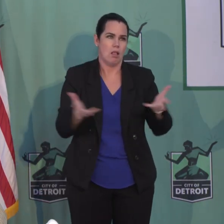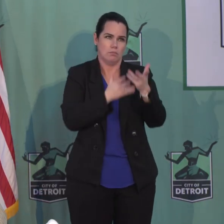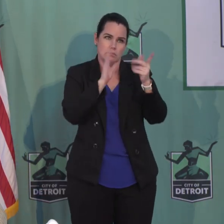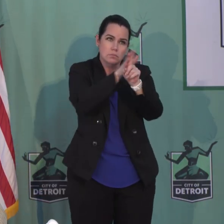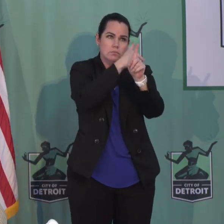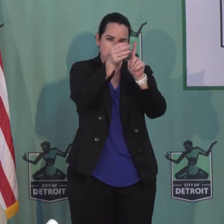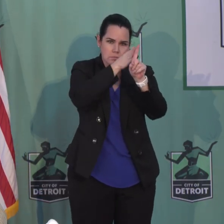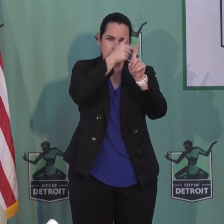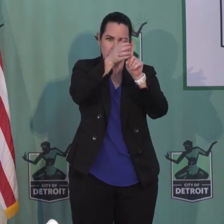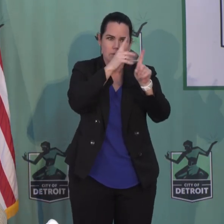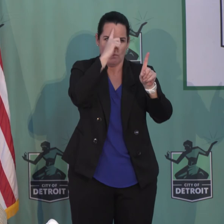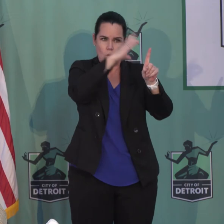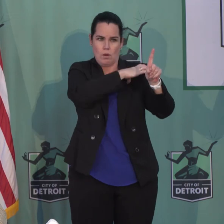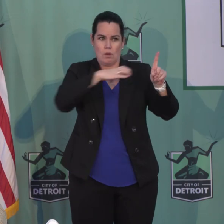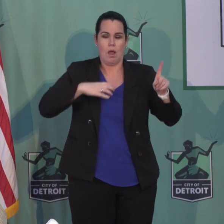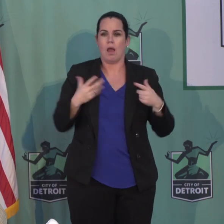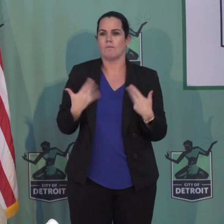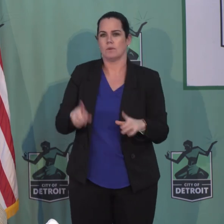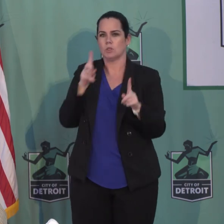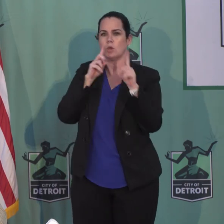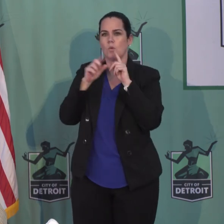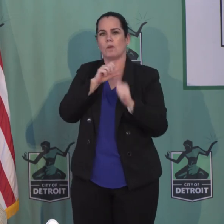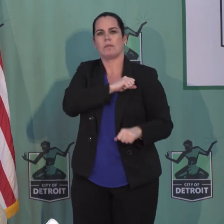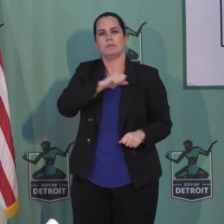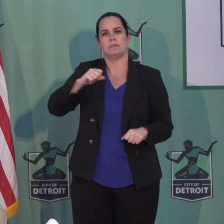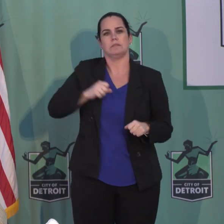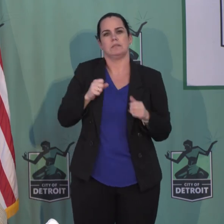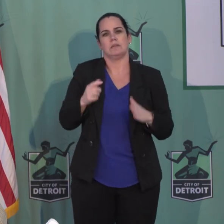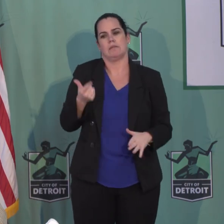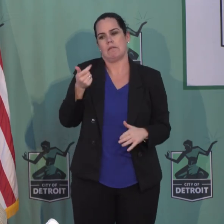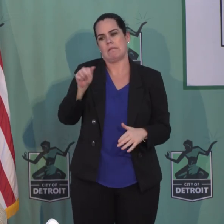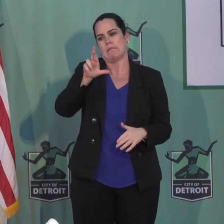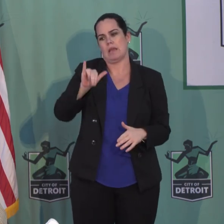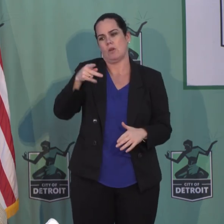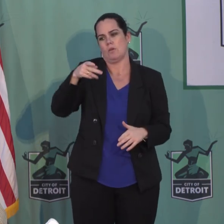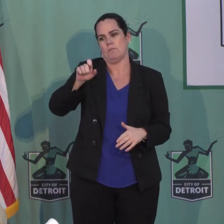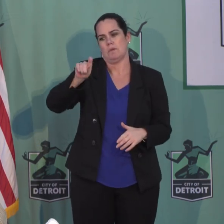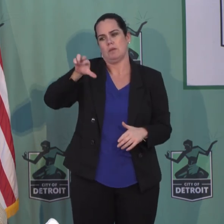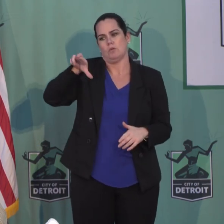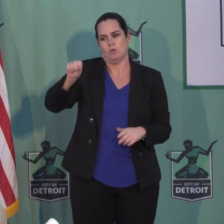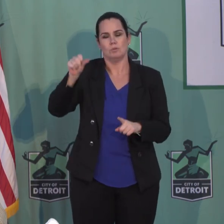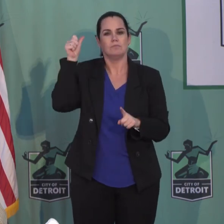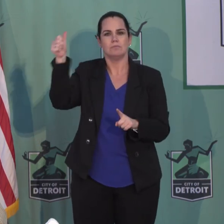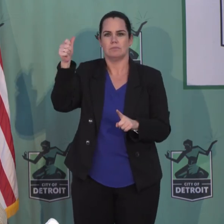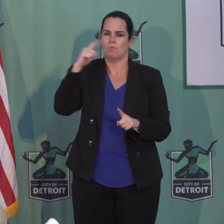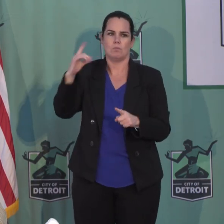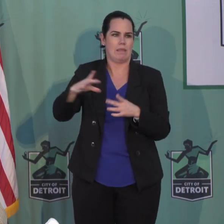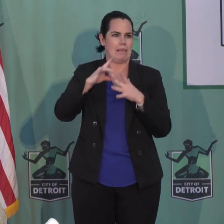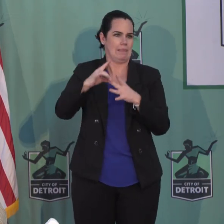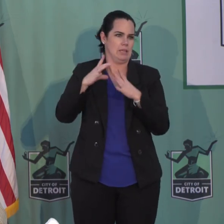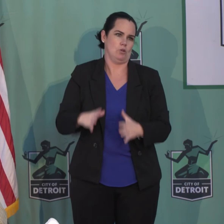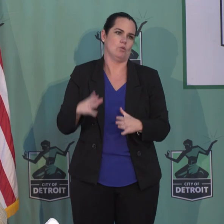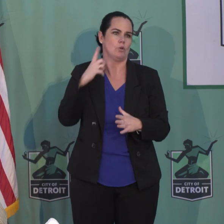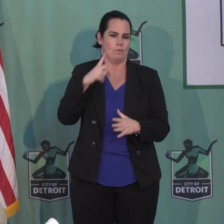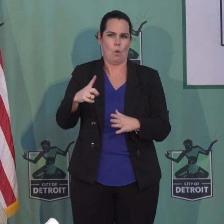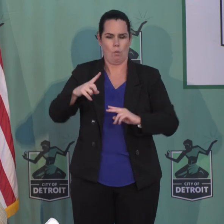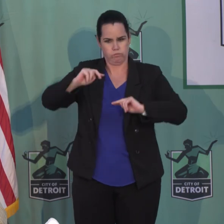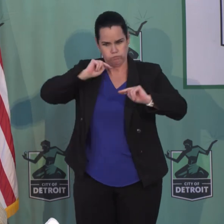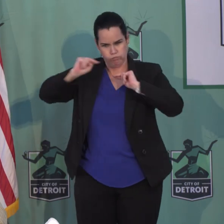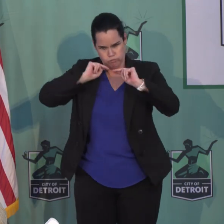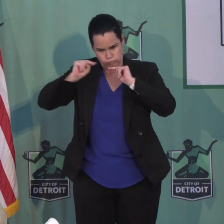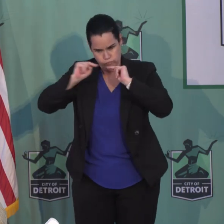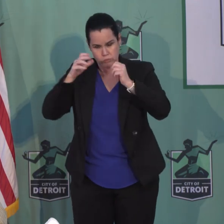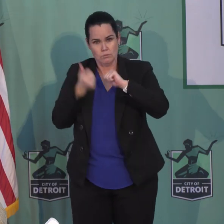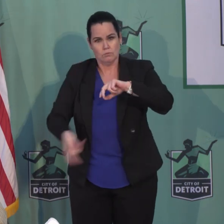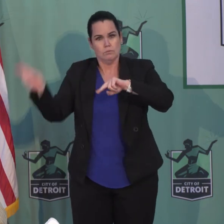I've talked to Senator Gary Peters. And if you followed this, Gary Peters has been the leading voice in the negotiations